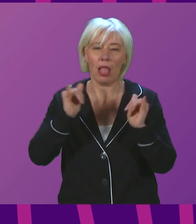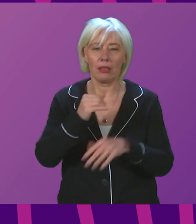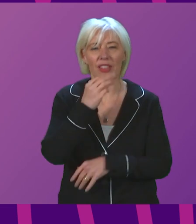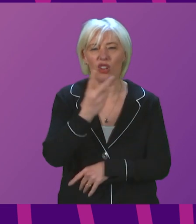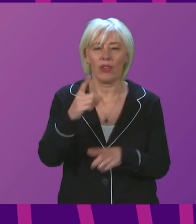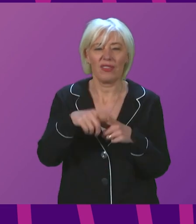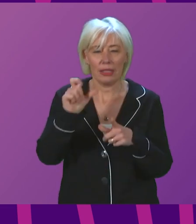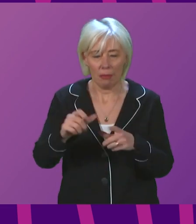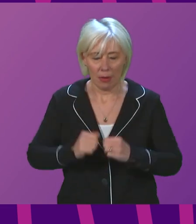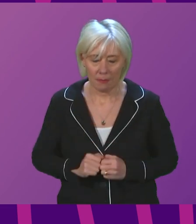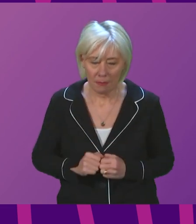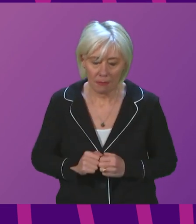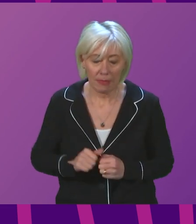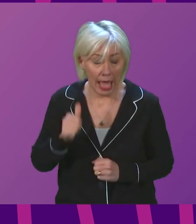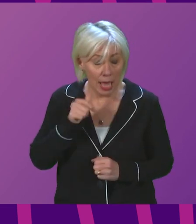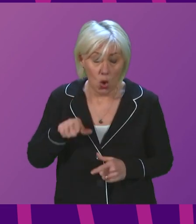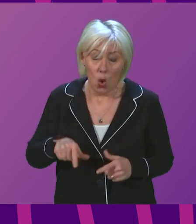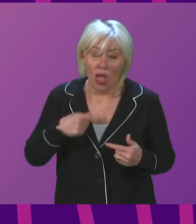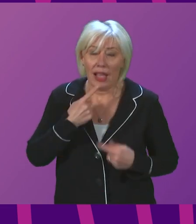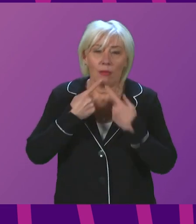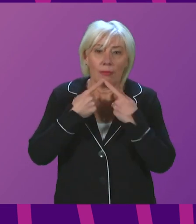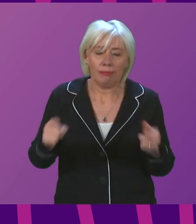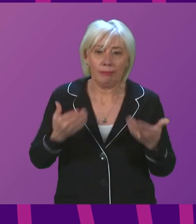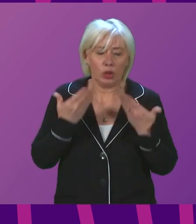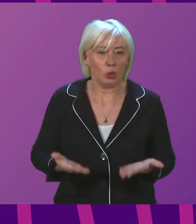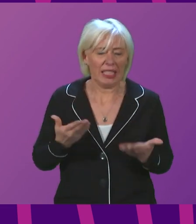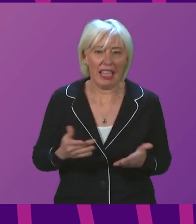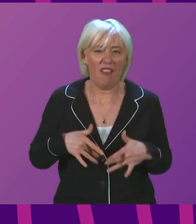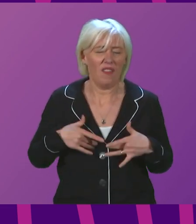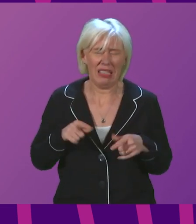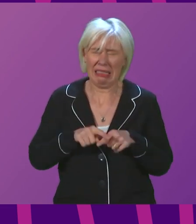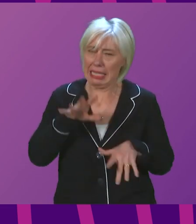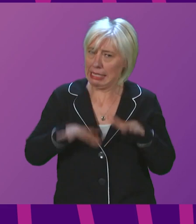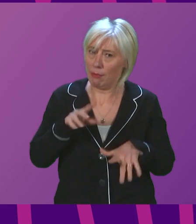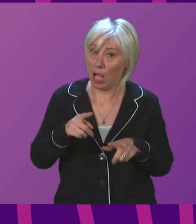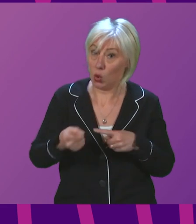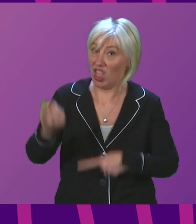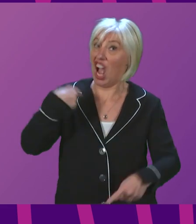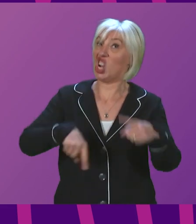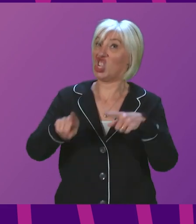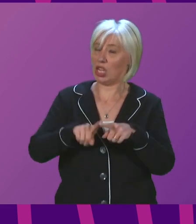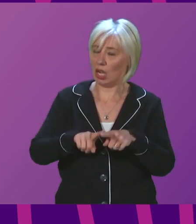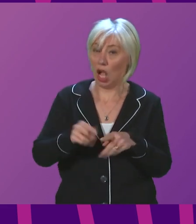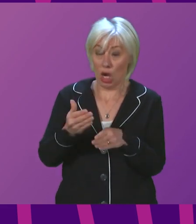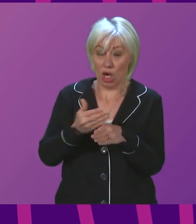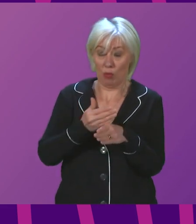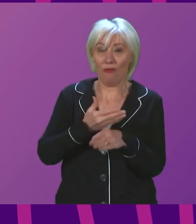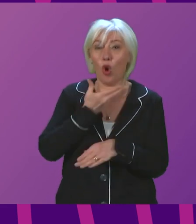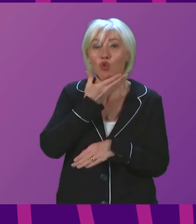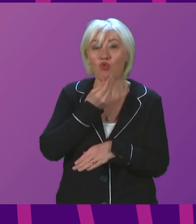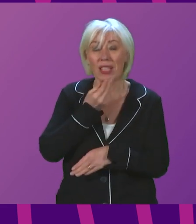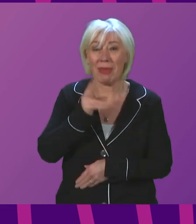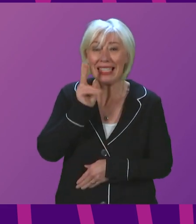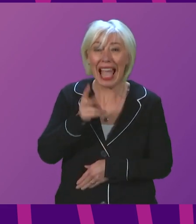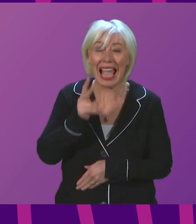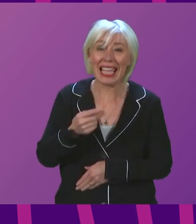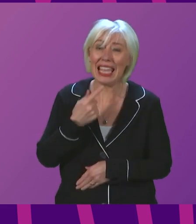some ways feels distressingly similar to the one I gave this time last year. Just a few days before Christmas, I'm again urging people